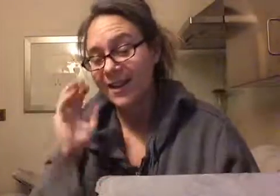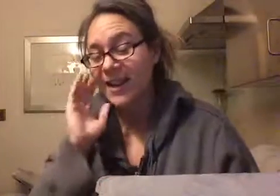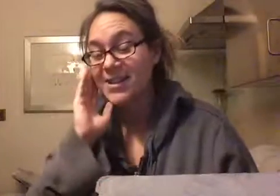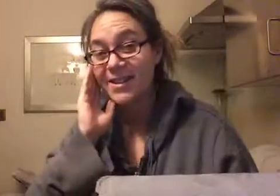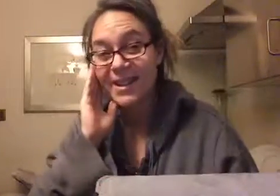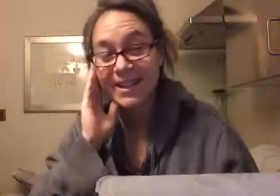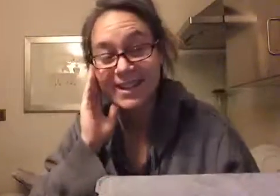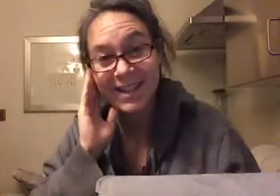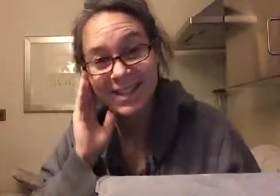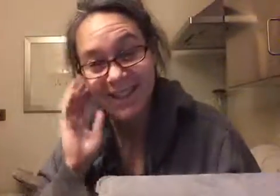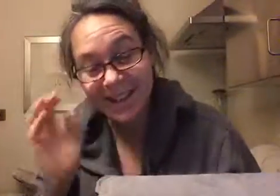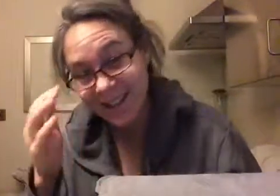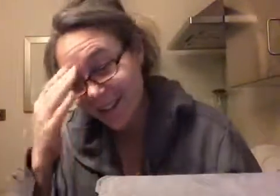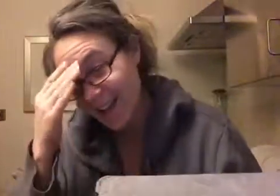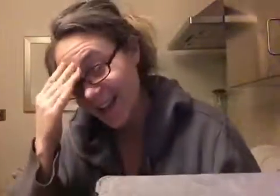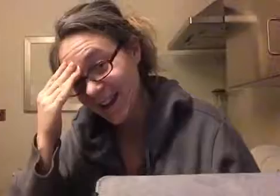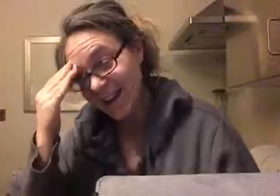I don't like it because it gives me, like, a headache.